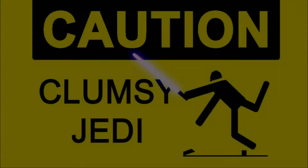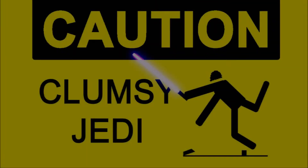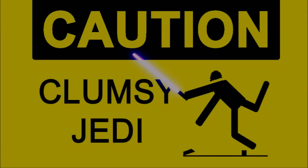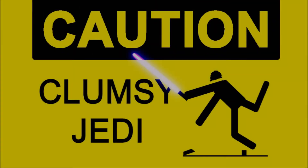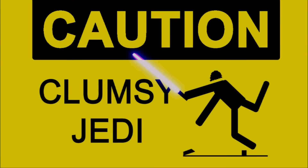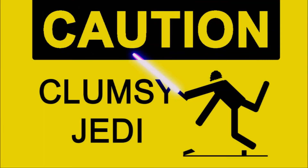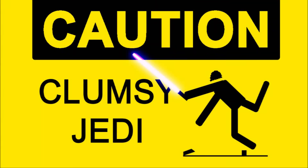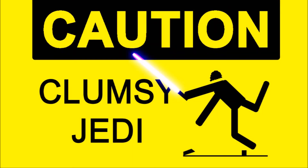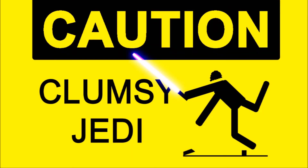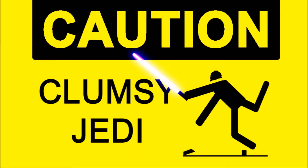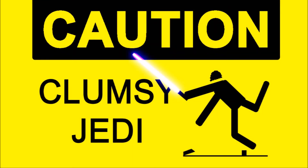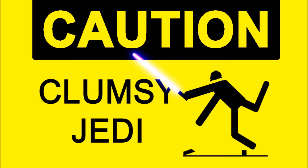Yes, master.